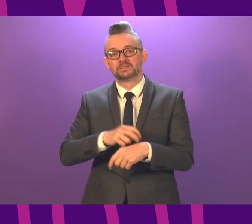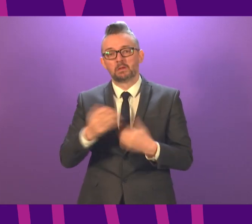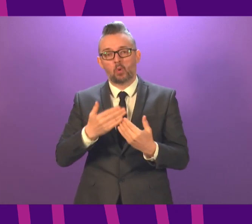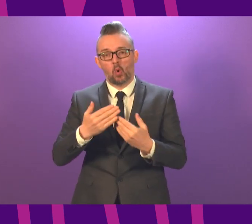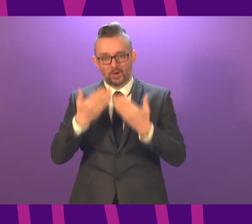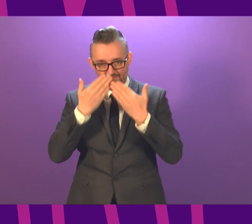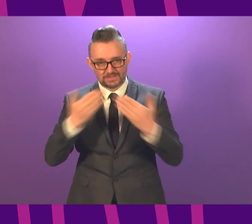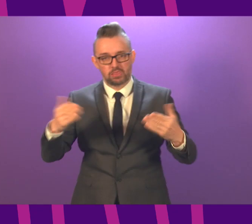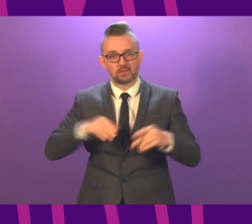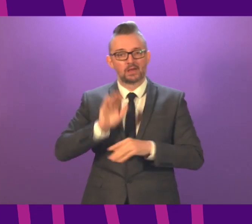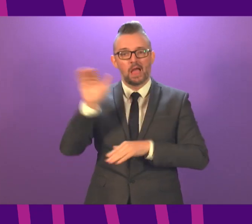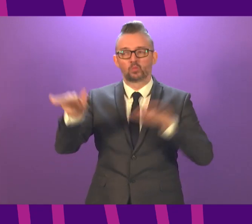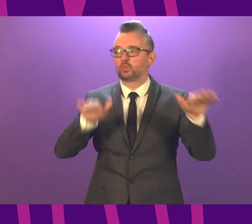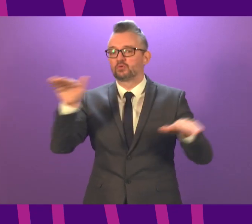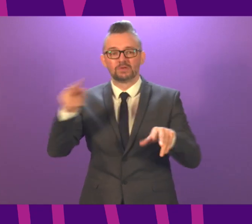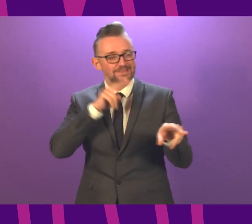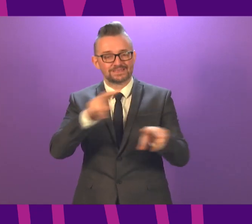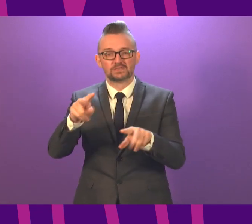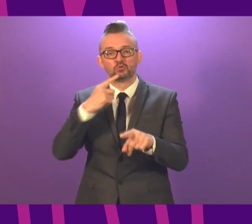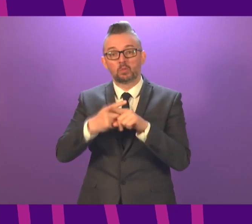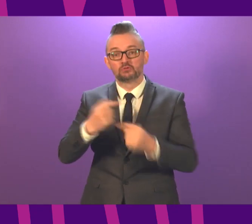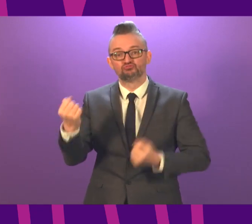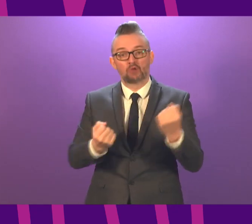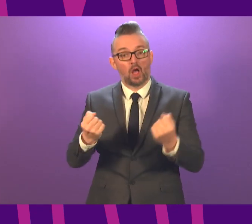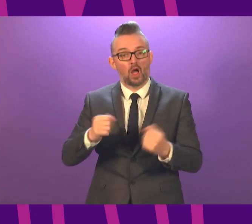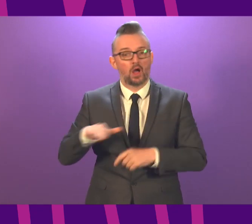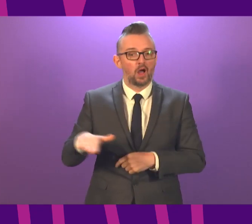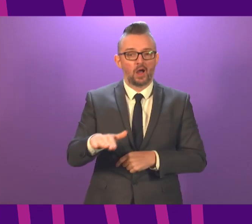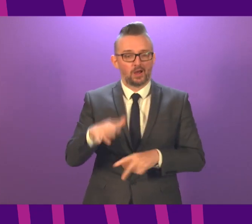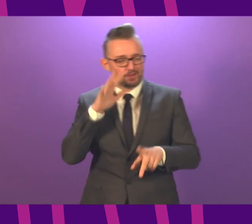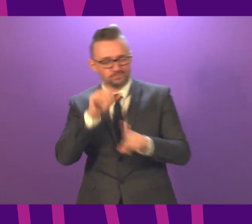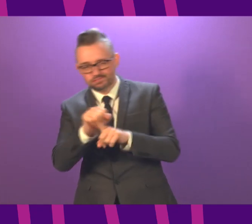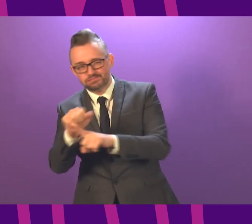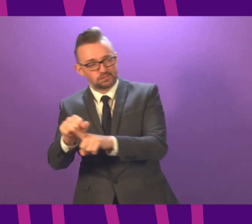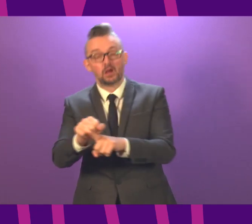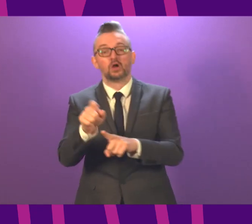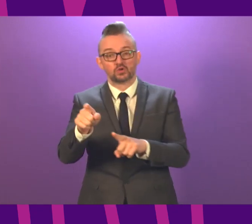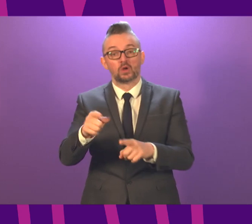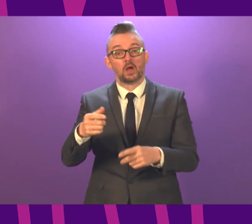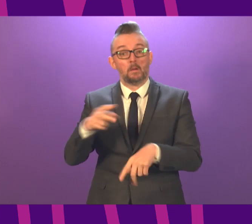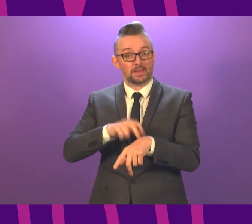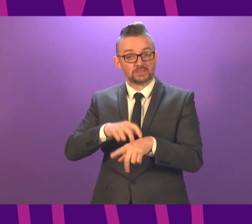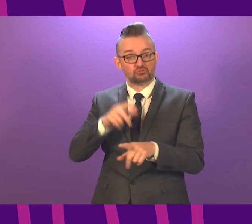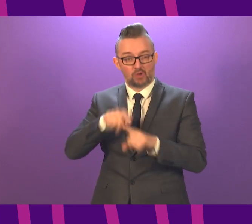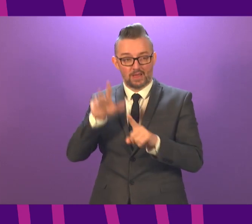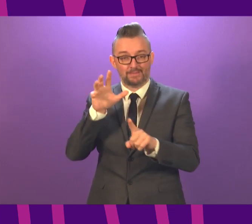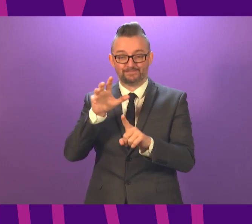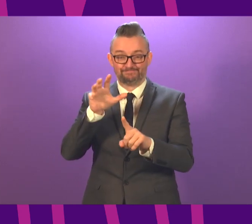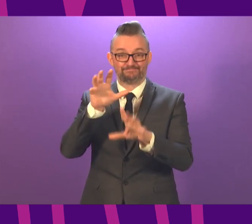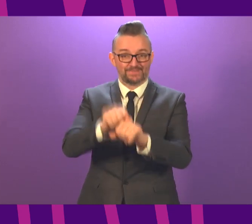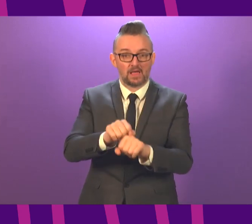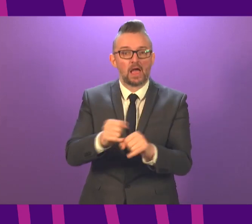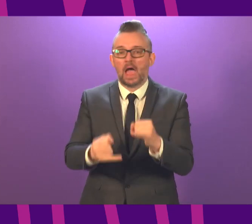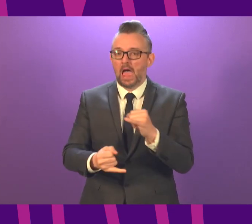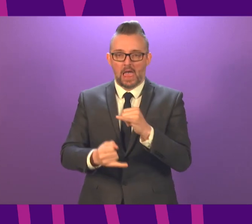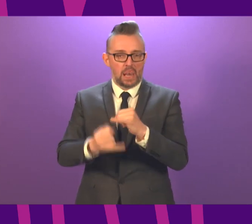the Christmas period in terms of travel restrictions. we will continue to, and they will continue to see enforcement as a last resort. My message